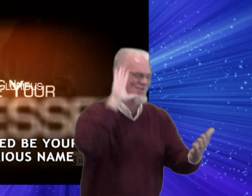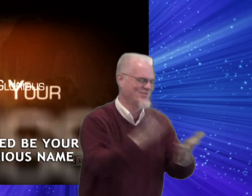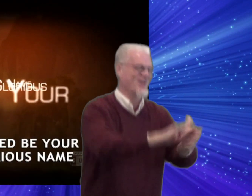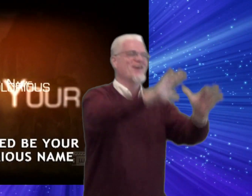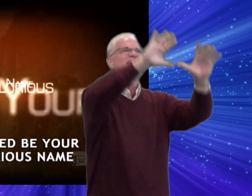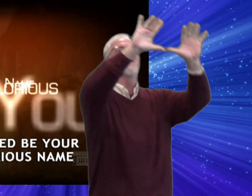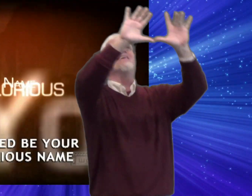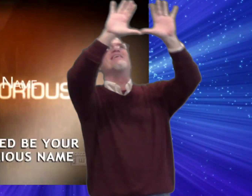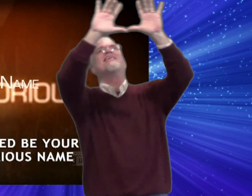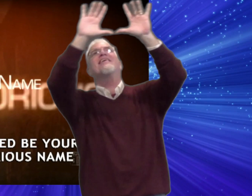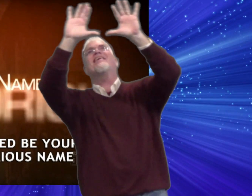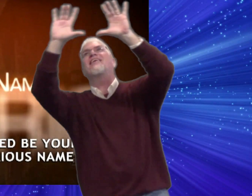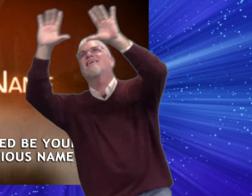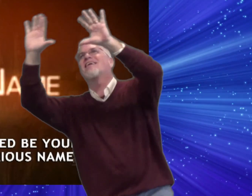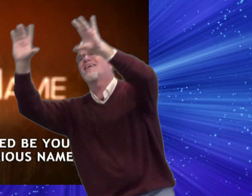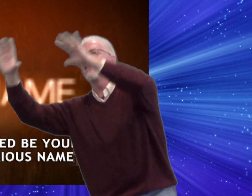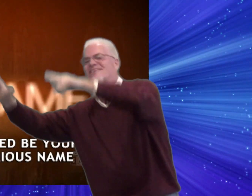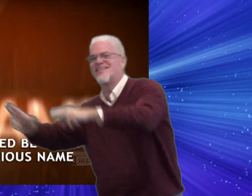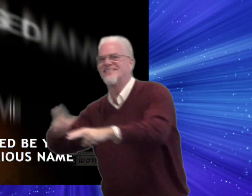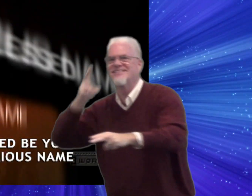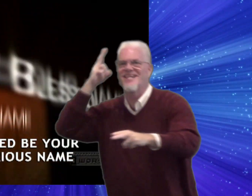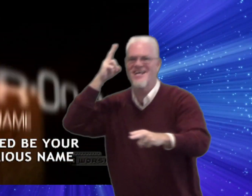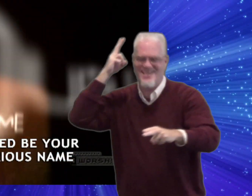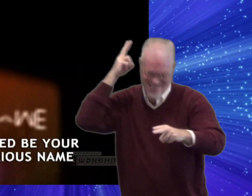glorious name